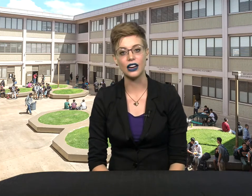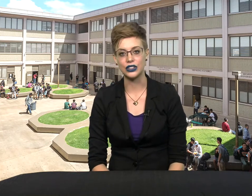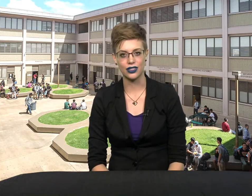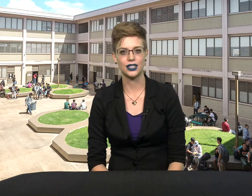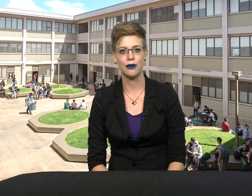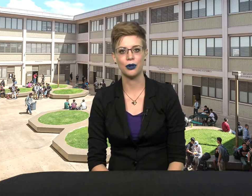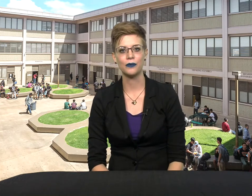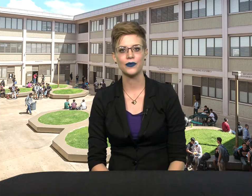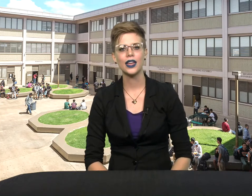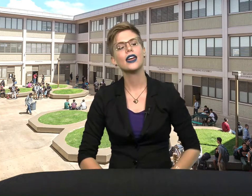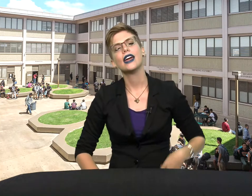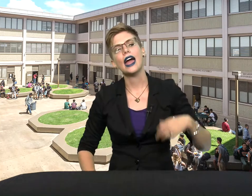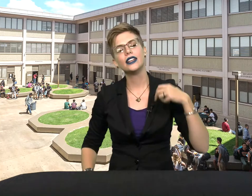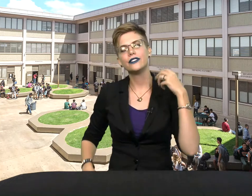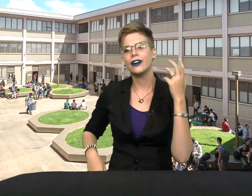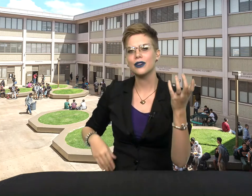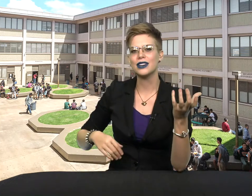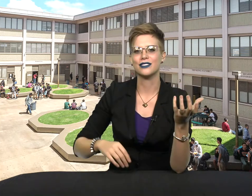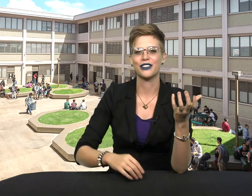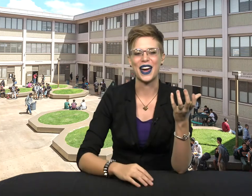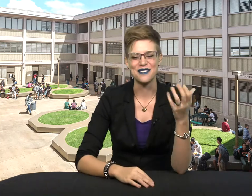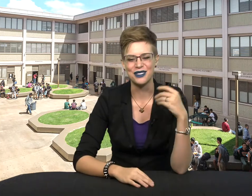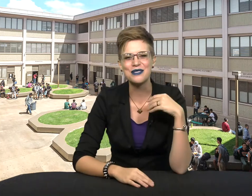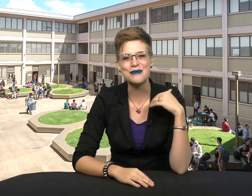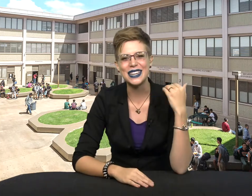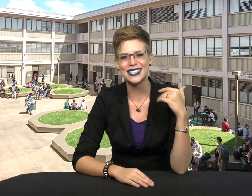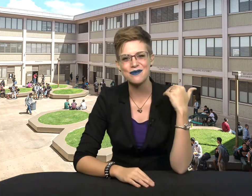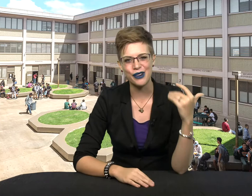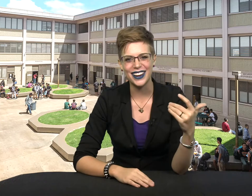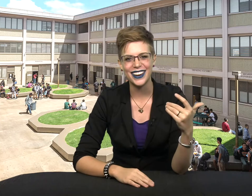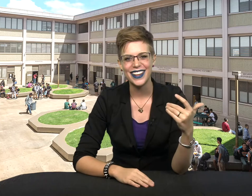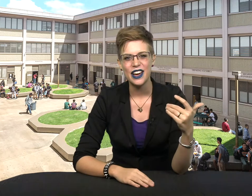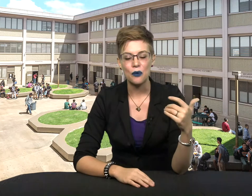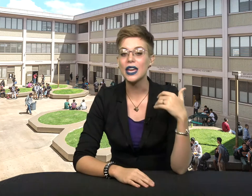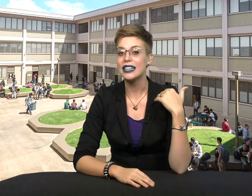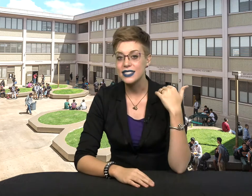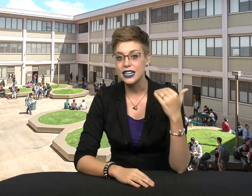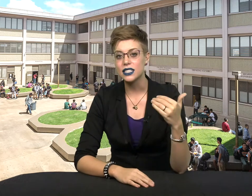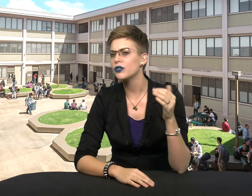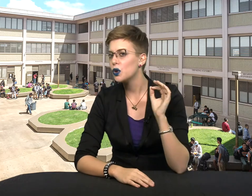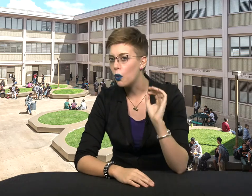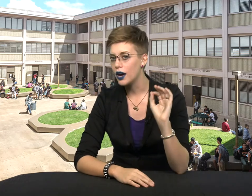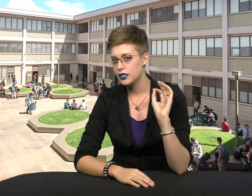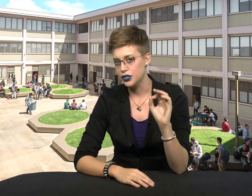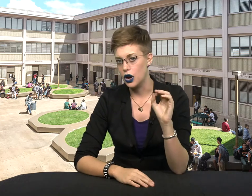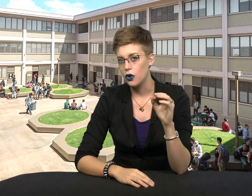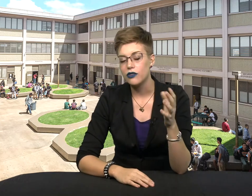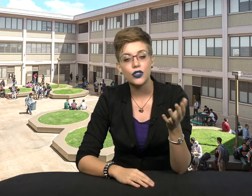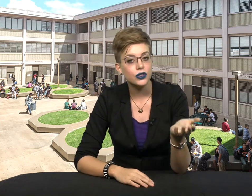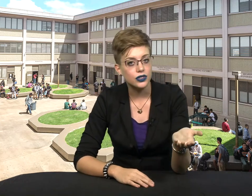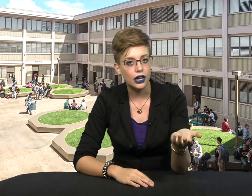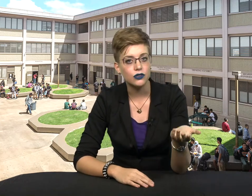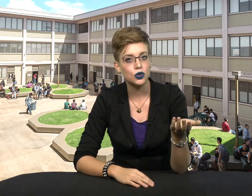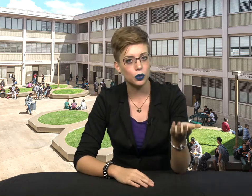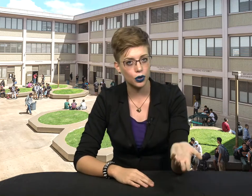under the table. And it's a funny reason for that. When we meet someone, we instinctively want to know if they're safe to approach.